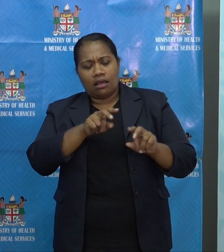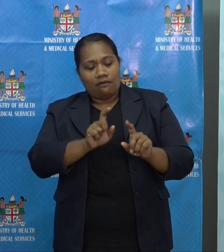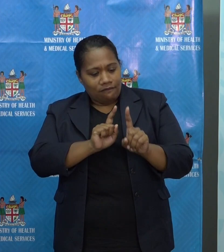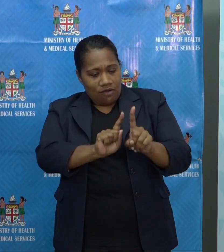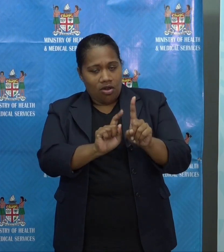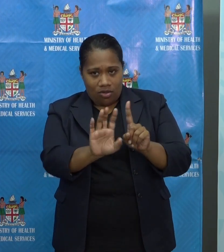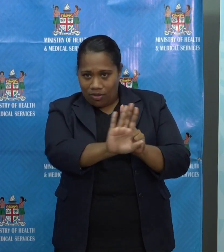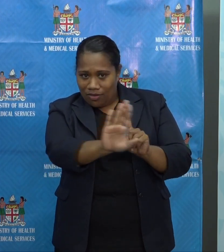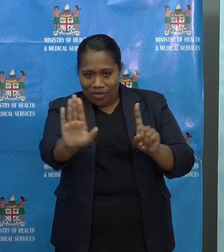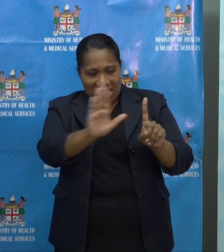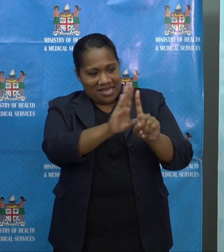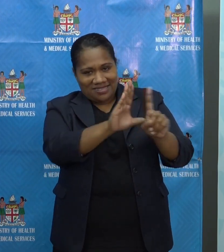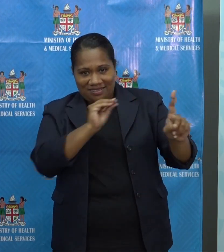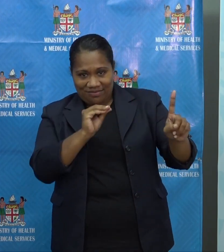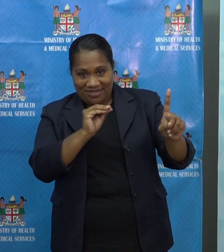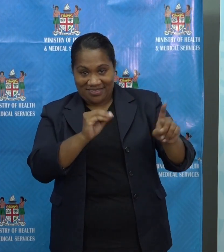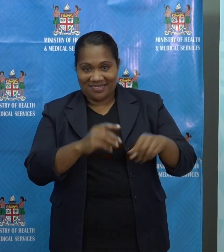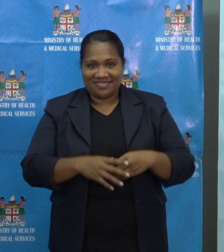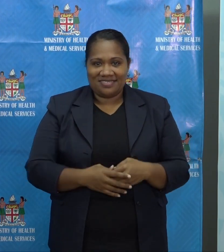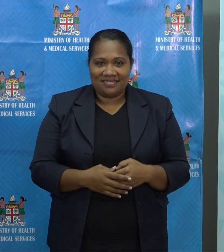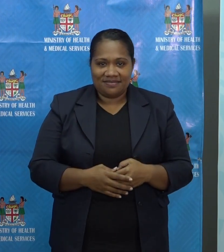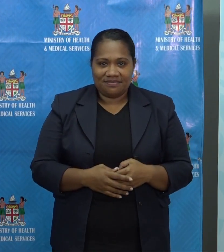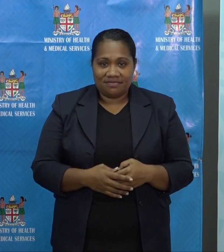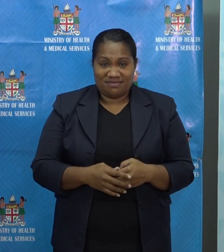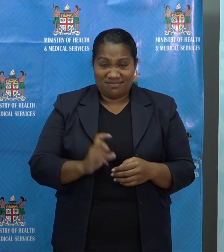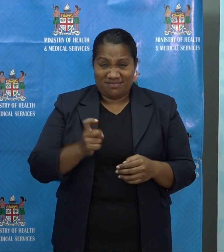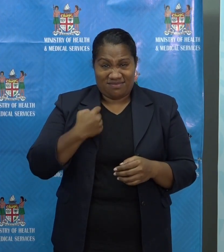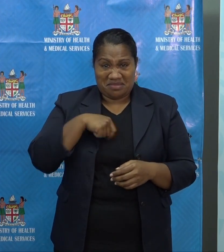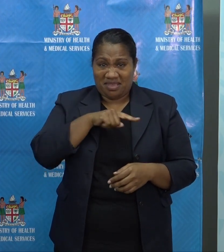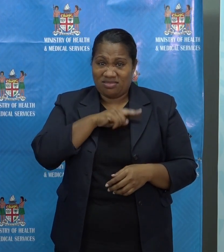Otherwise, our carelessness will cost us daily.